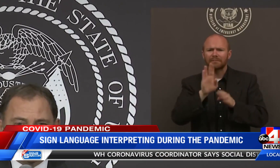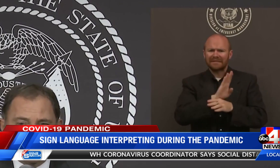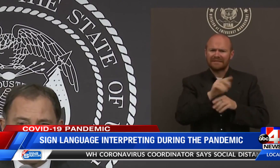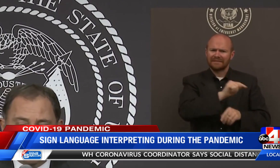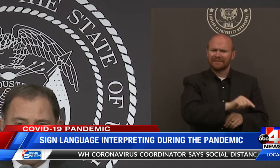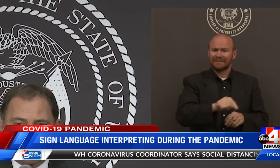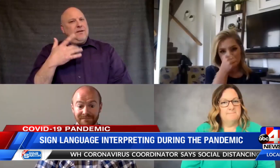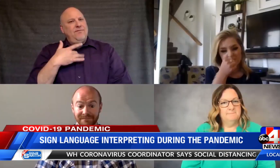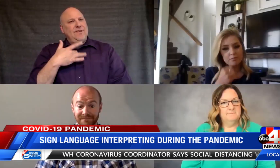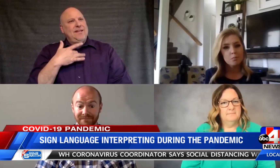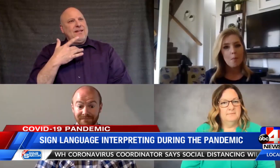public.